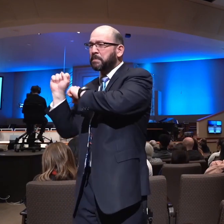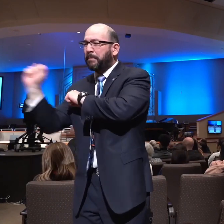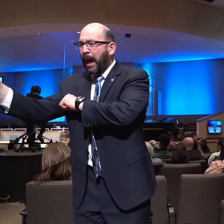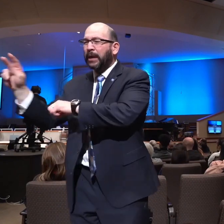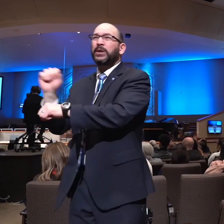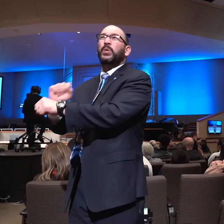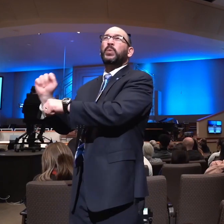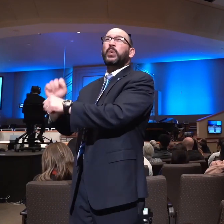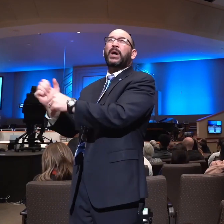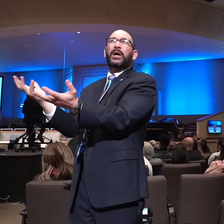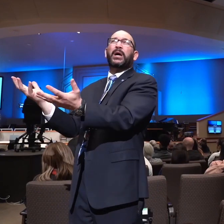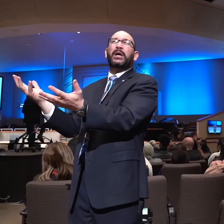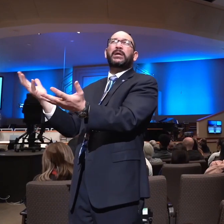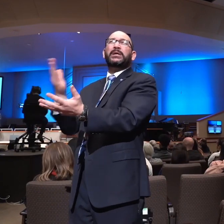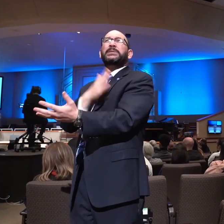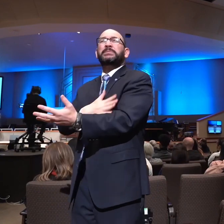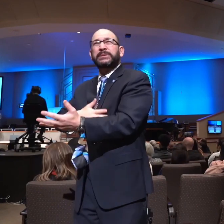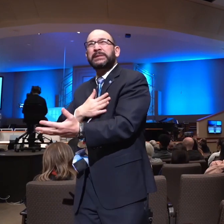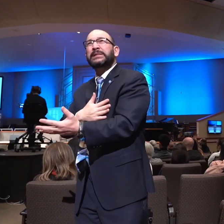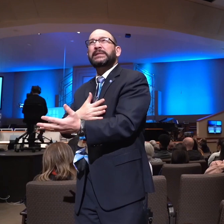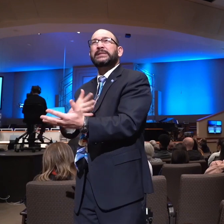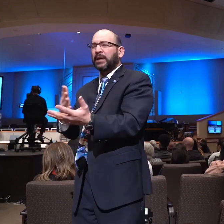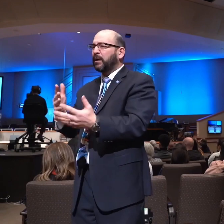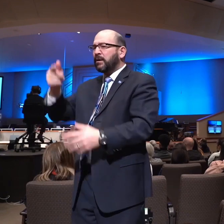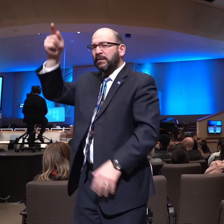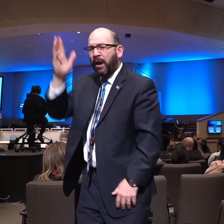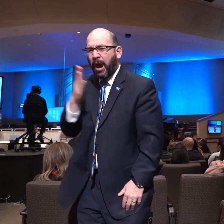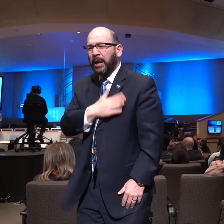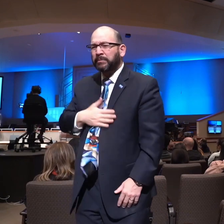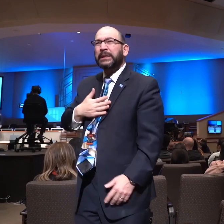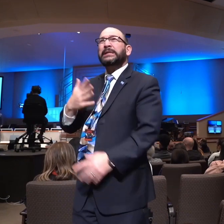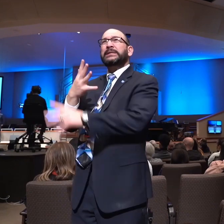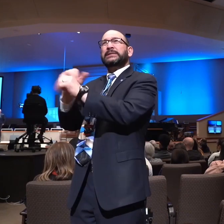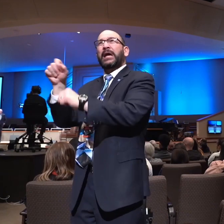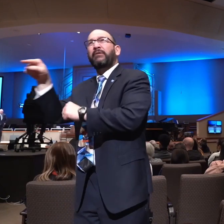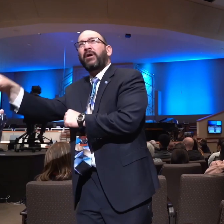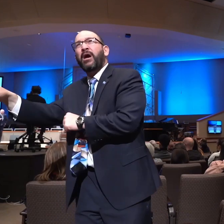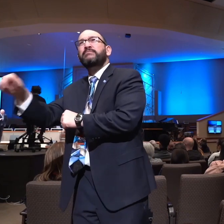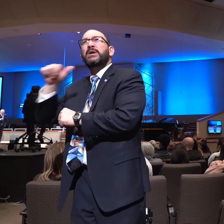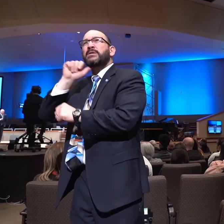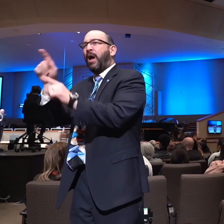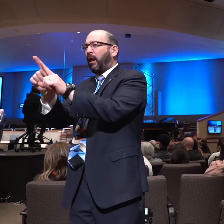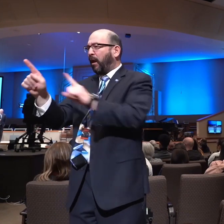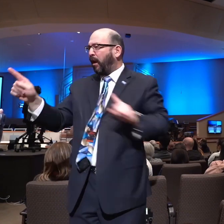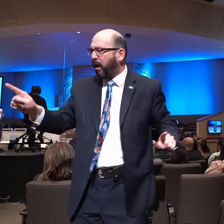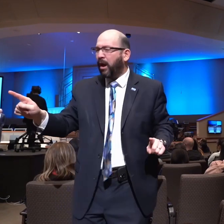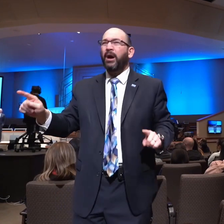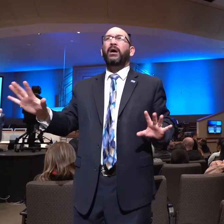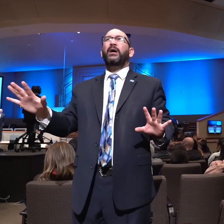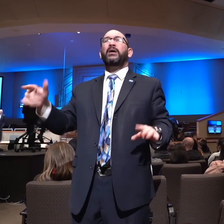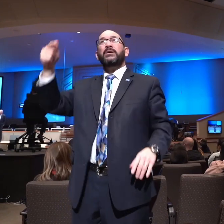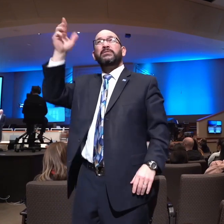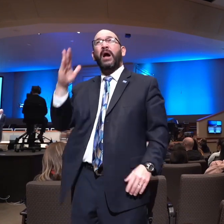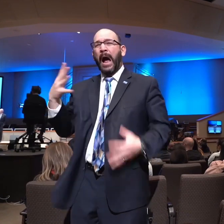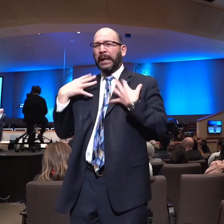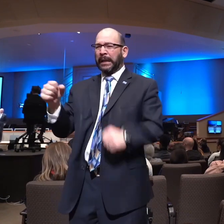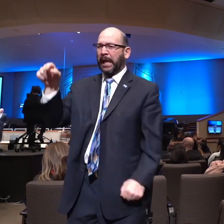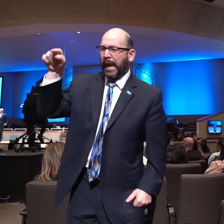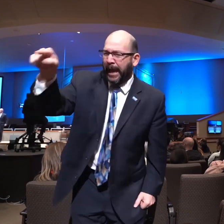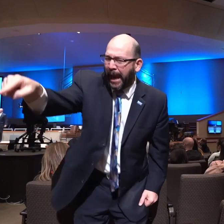job. It's overtime. But Lord, I'm worried. Oh, God, spare him from getting too far away from you. God, heal this man who's in